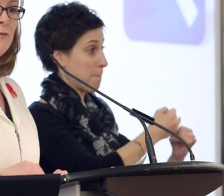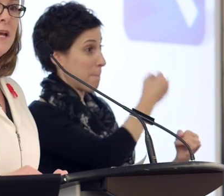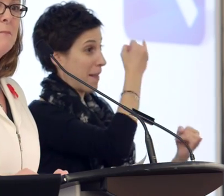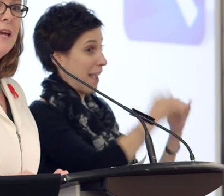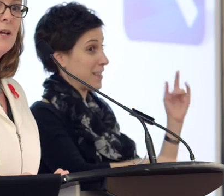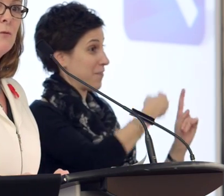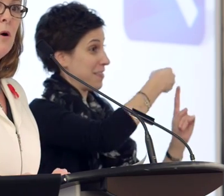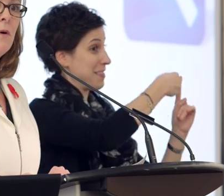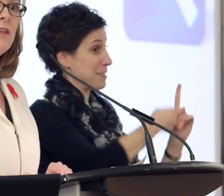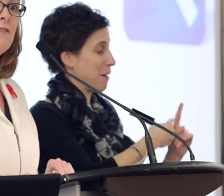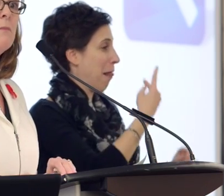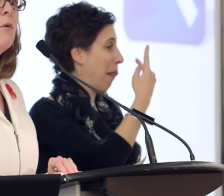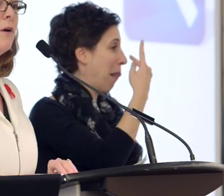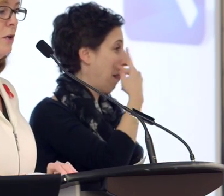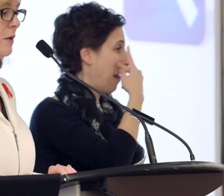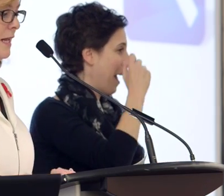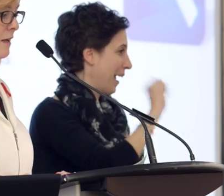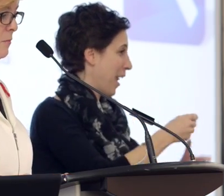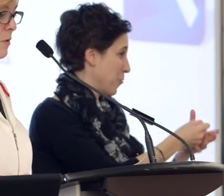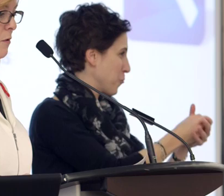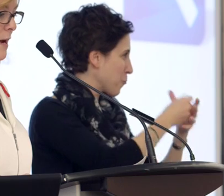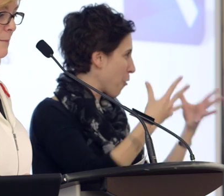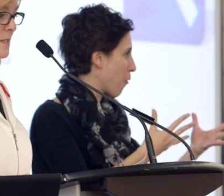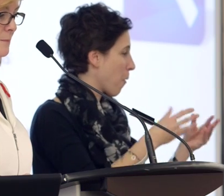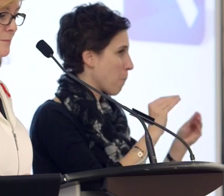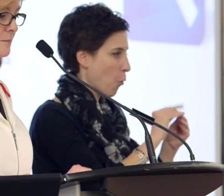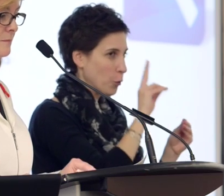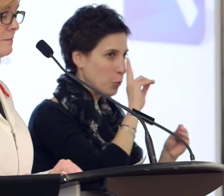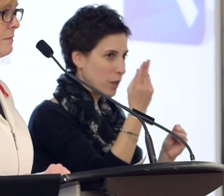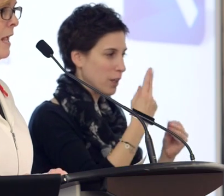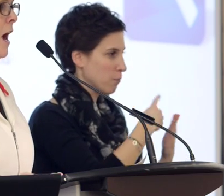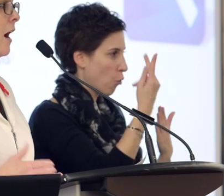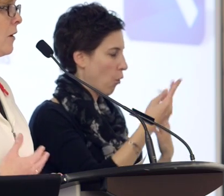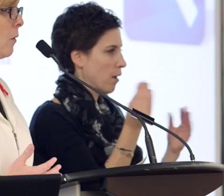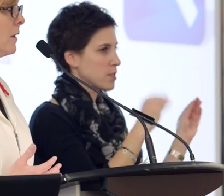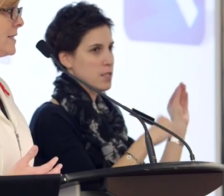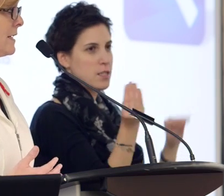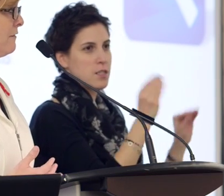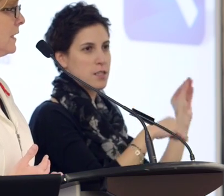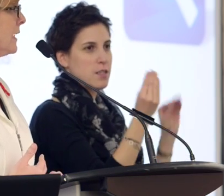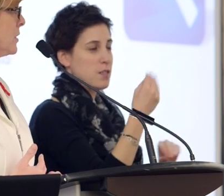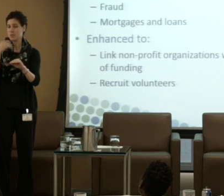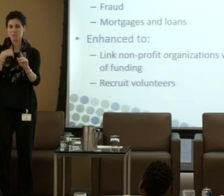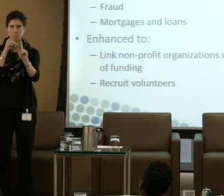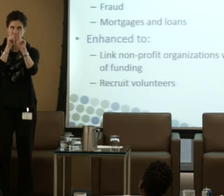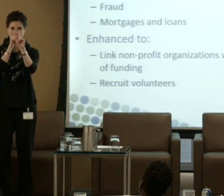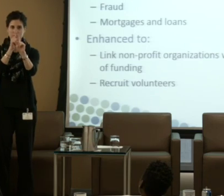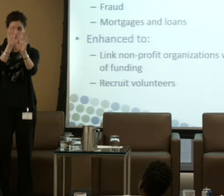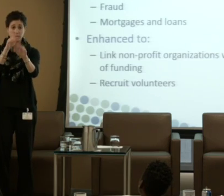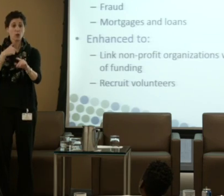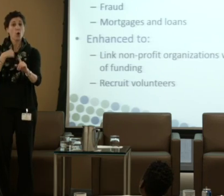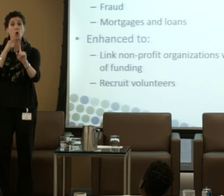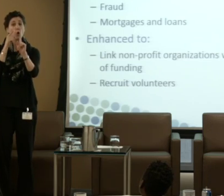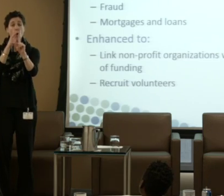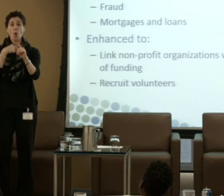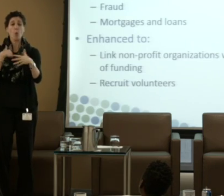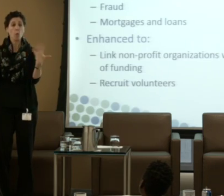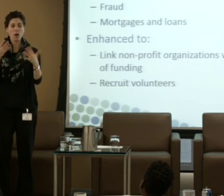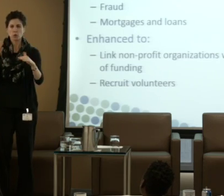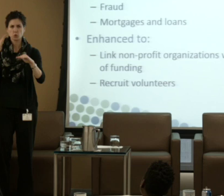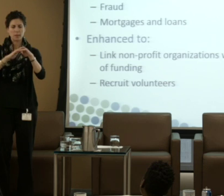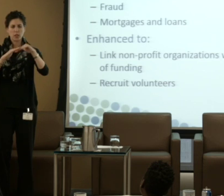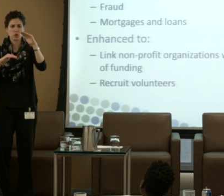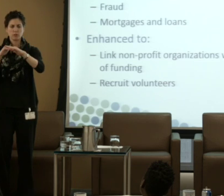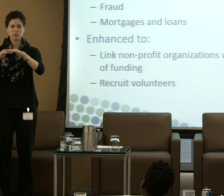let's see if we can make it grow with even more unique programs. Our goal is definitely to reduce duplication of effort.